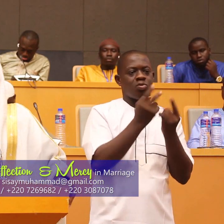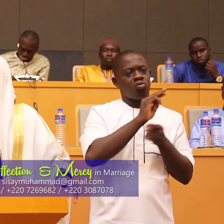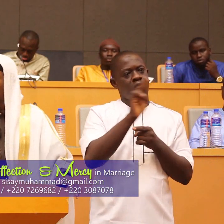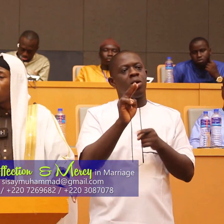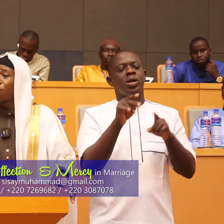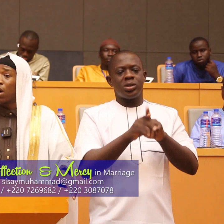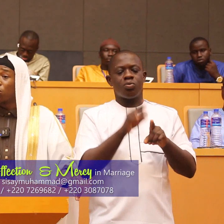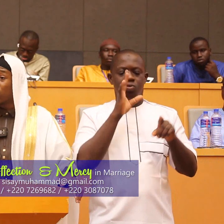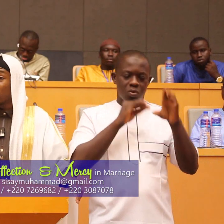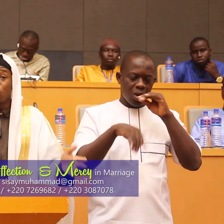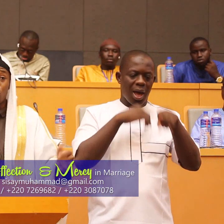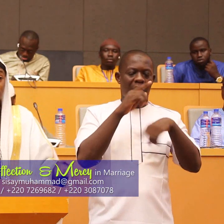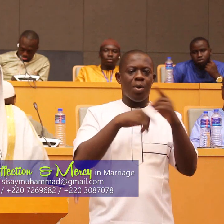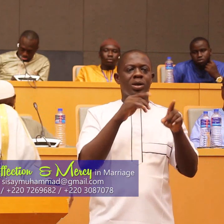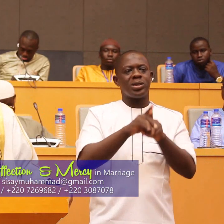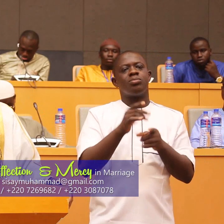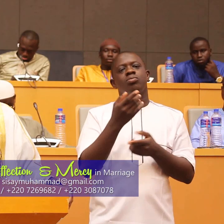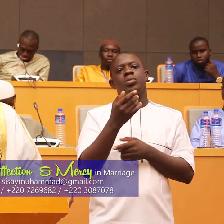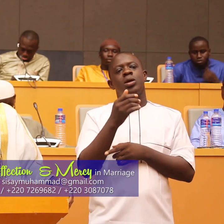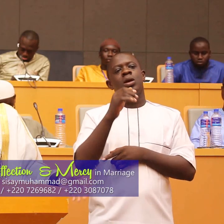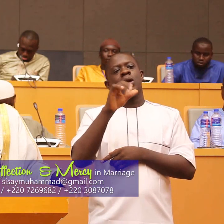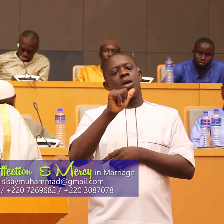mention the story of Abdullah ibn Umar